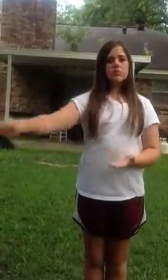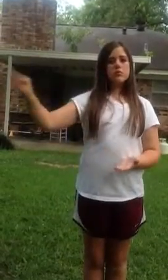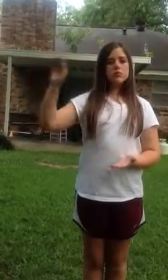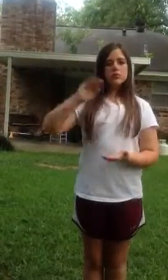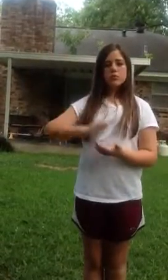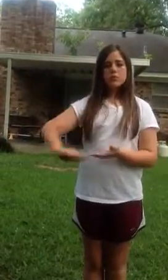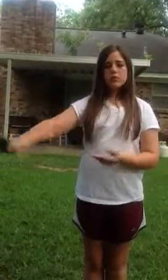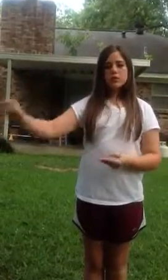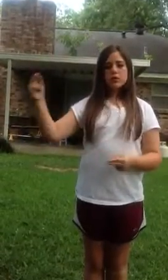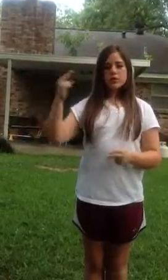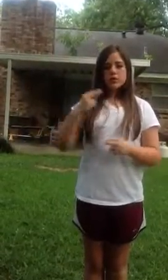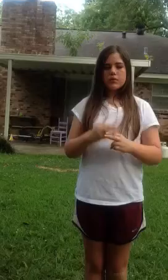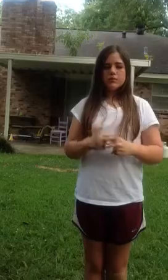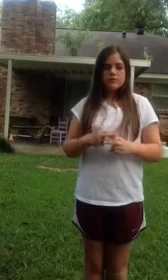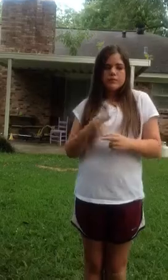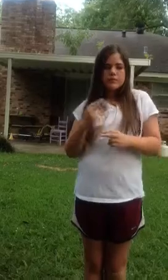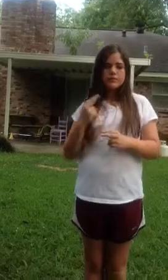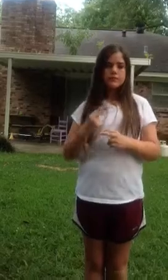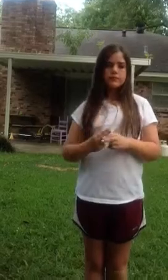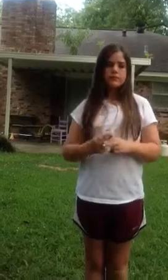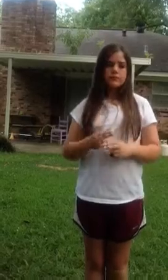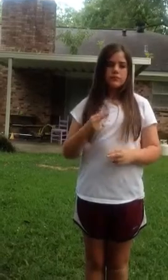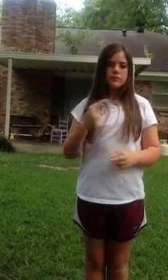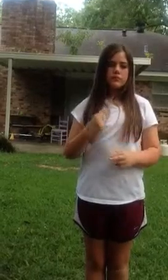holy name. Take care.